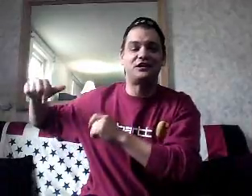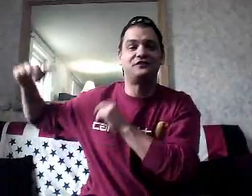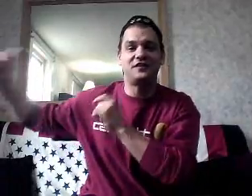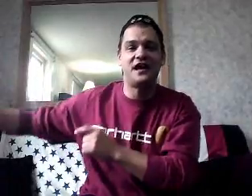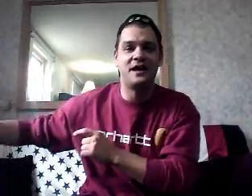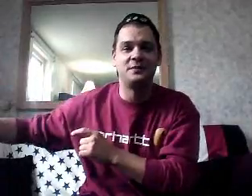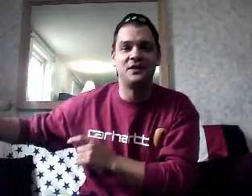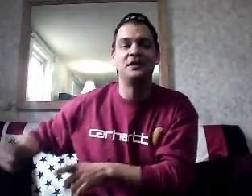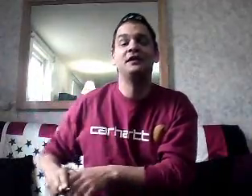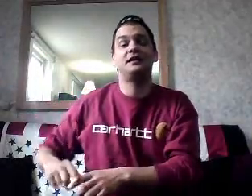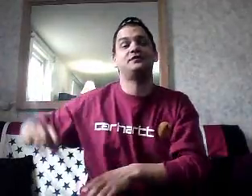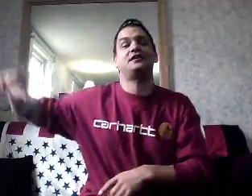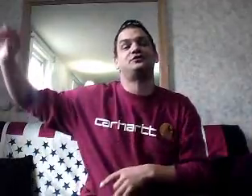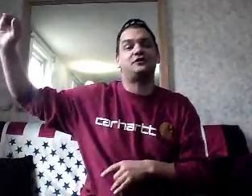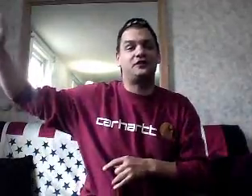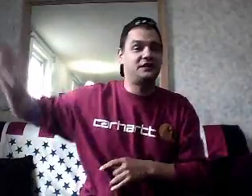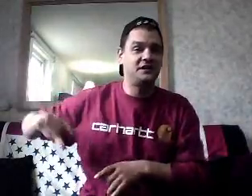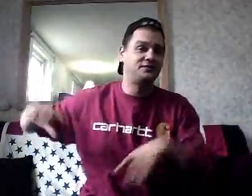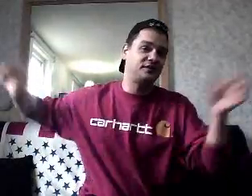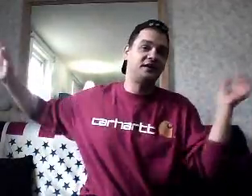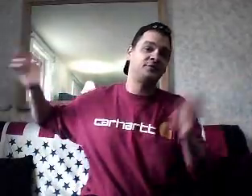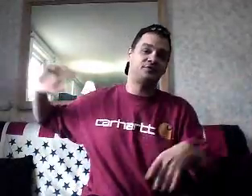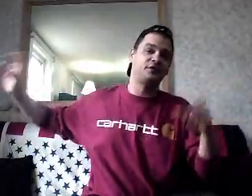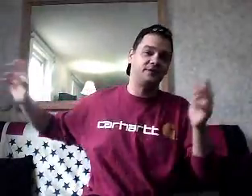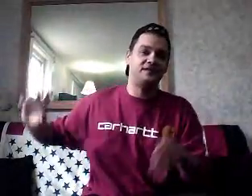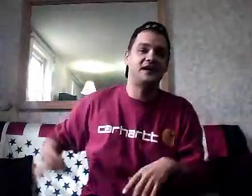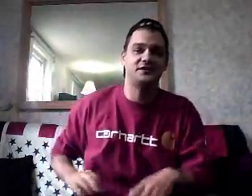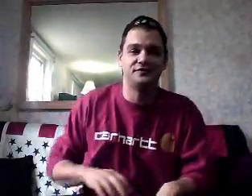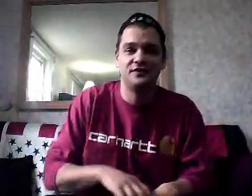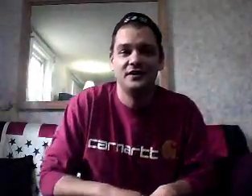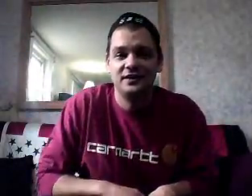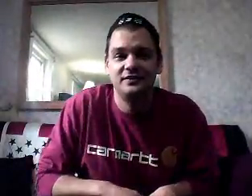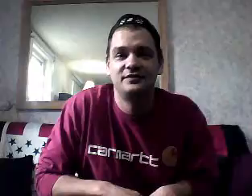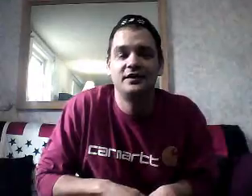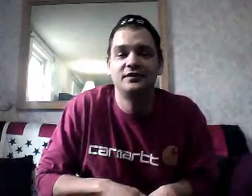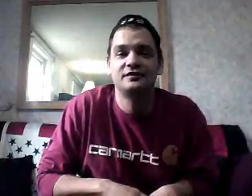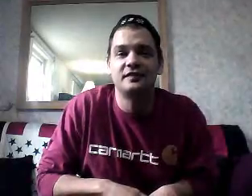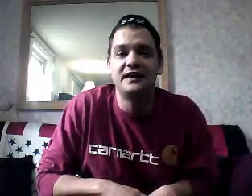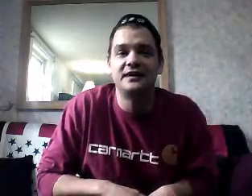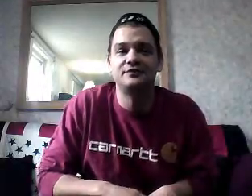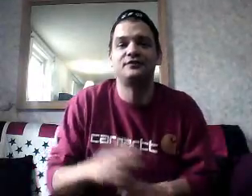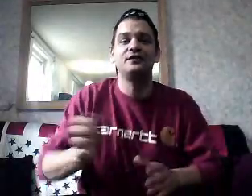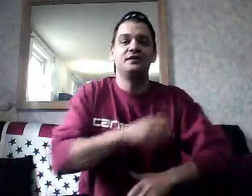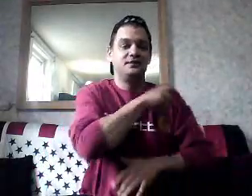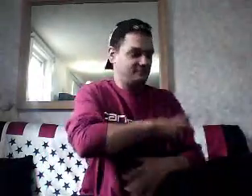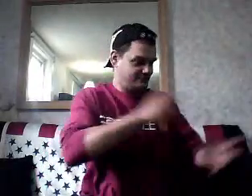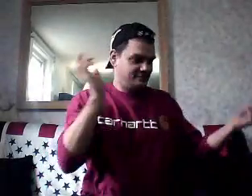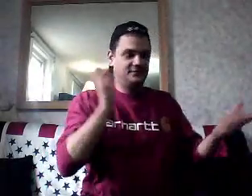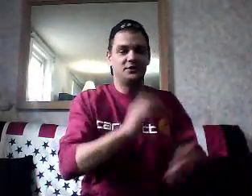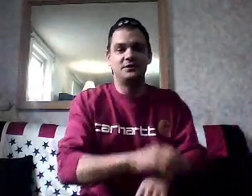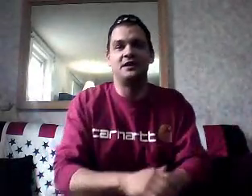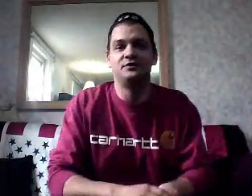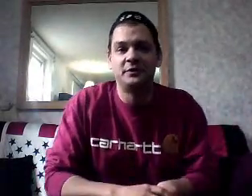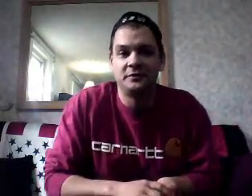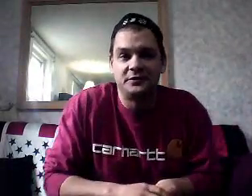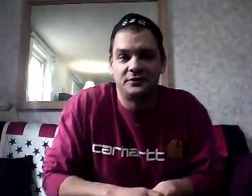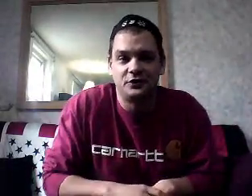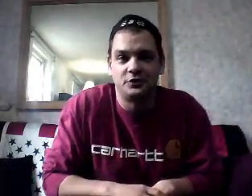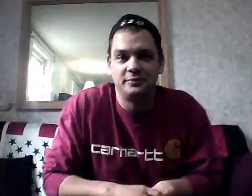straw for them, and then that was the last straw for the king, because the king was a little bit tired of his slaves, you know, not doing what they were told